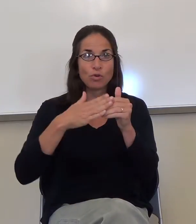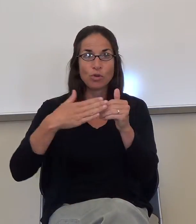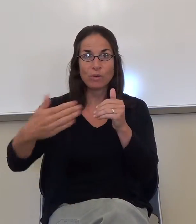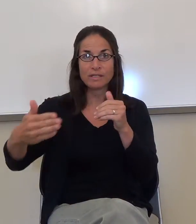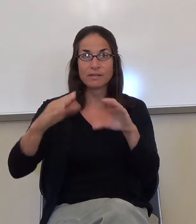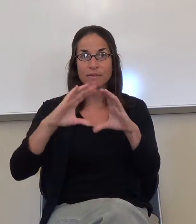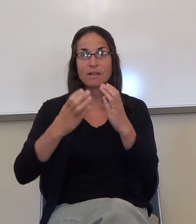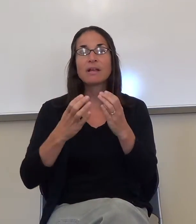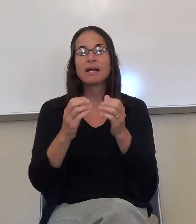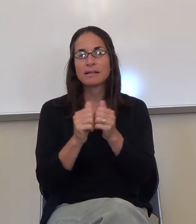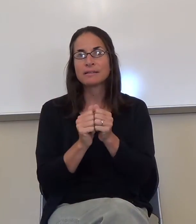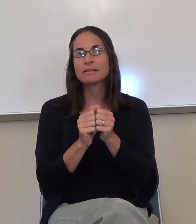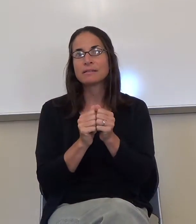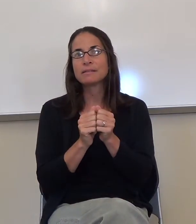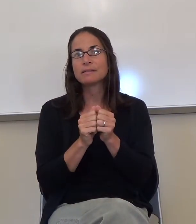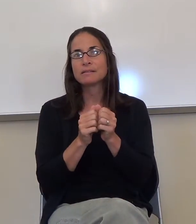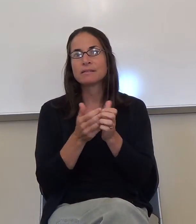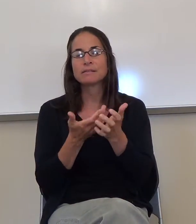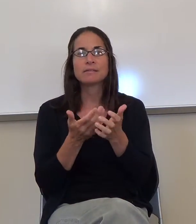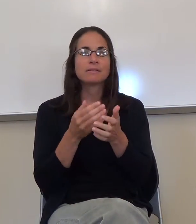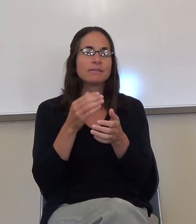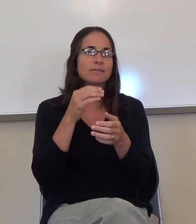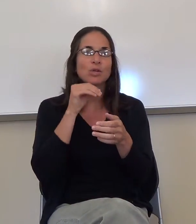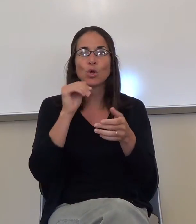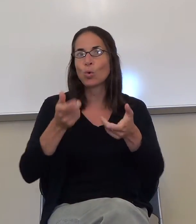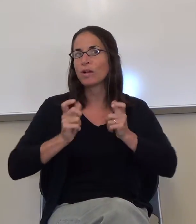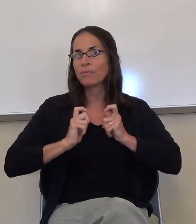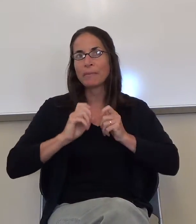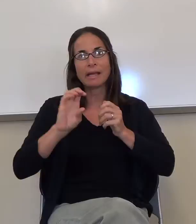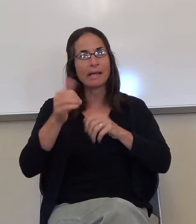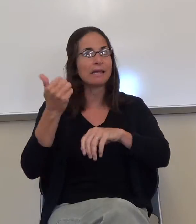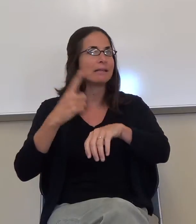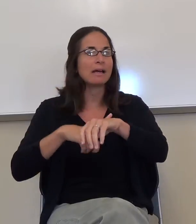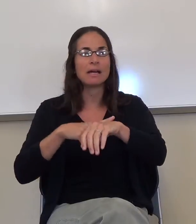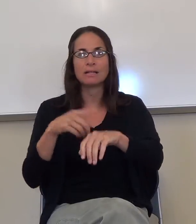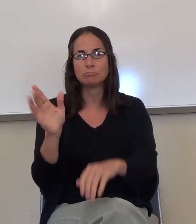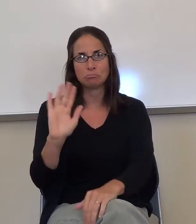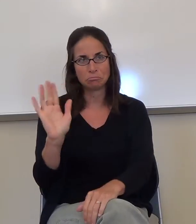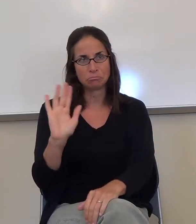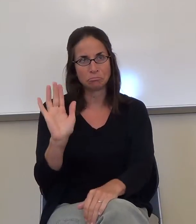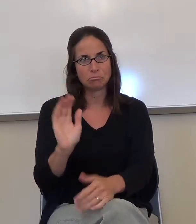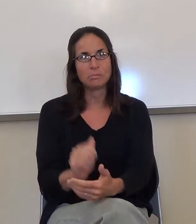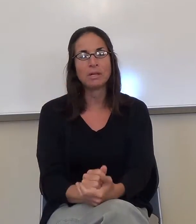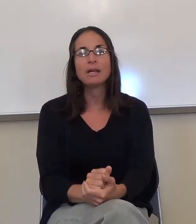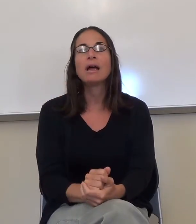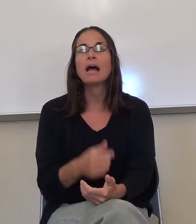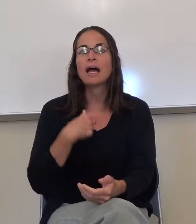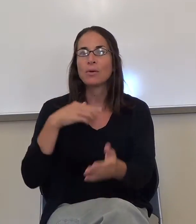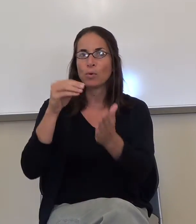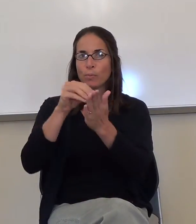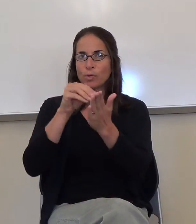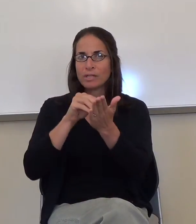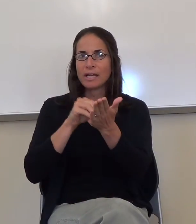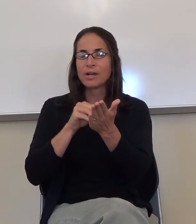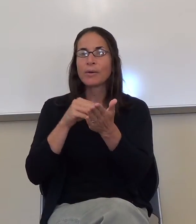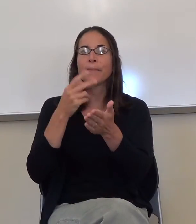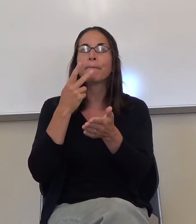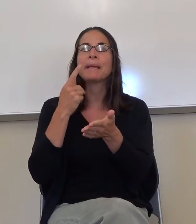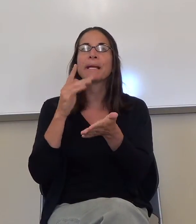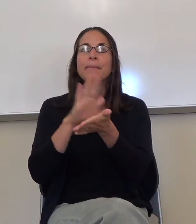letting you, you know, wholesale do it over and turn it in any time you want. I put what's called a pink sheet on it. It doesn't look